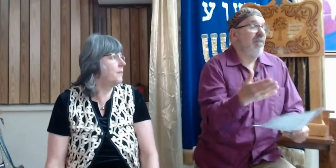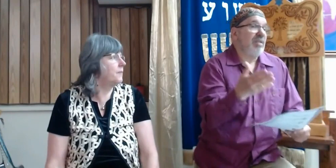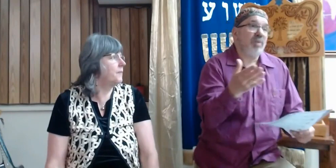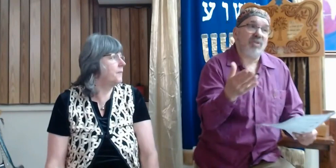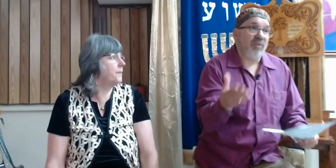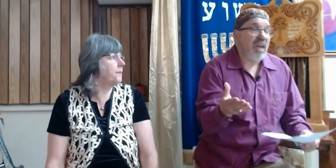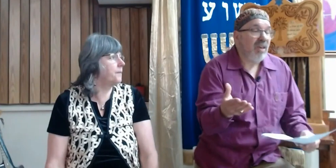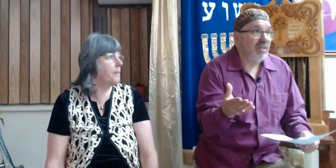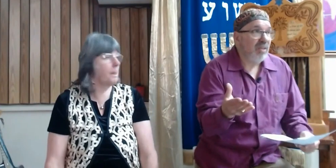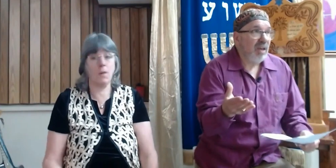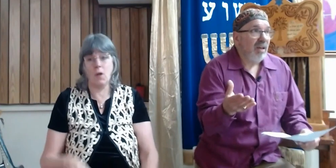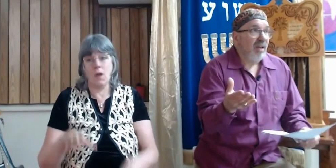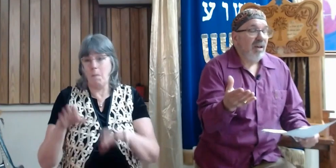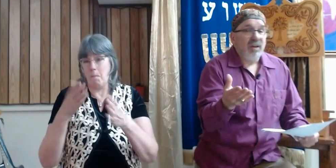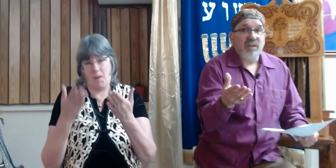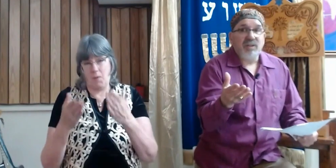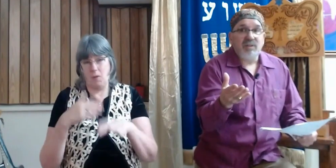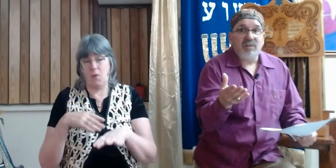have as much faith